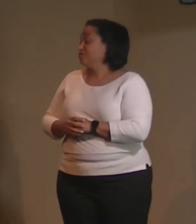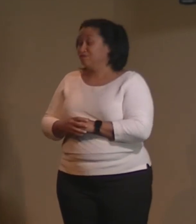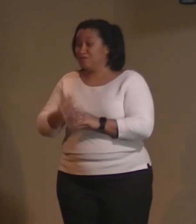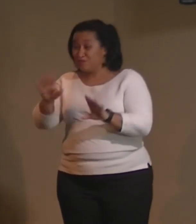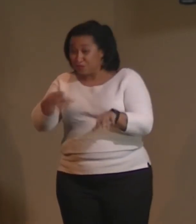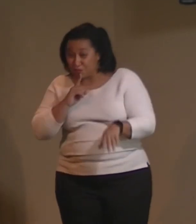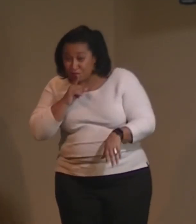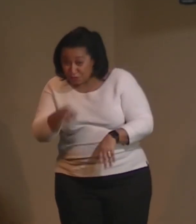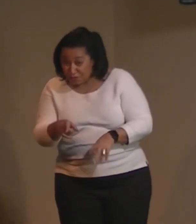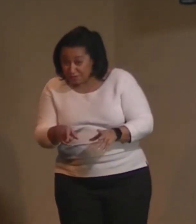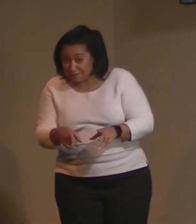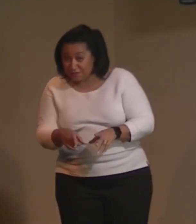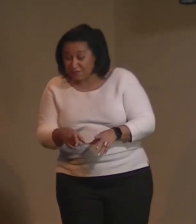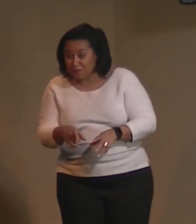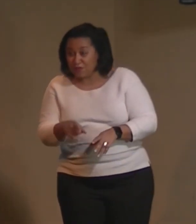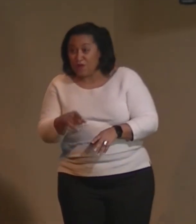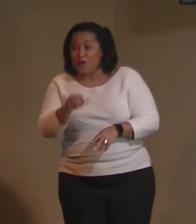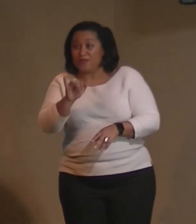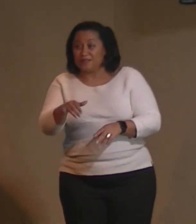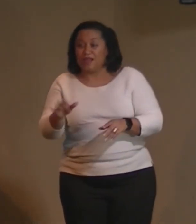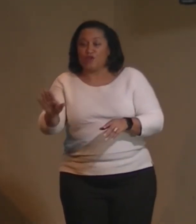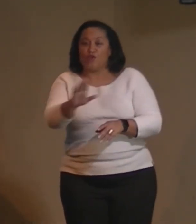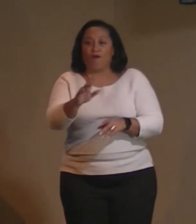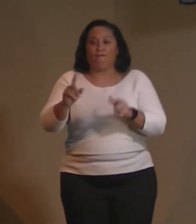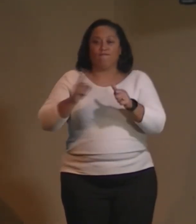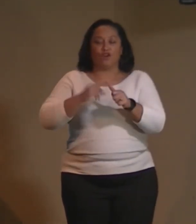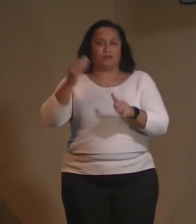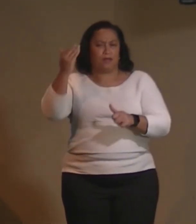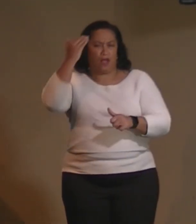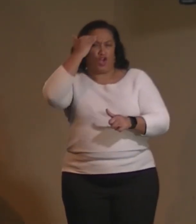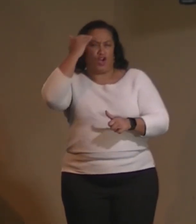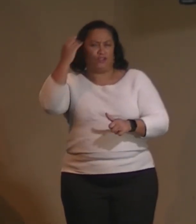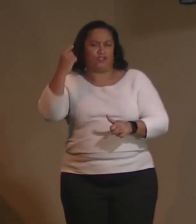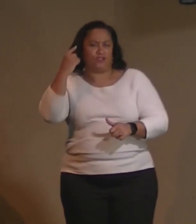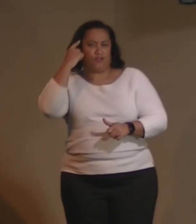Are you sure? Or is that your first conscious thought of the day?